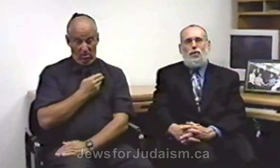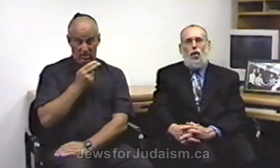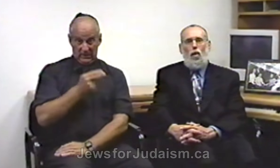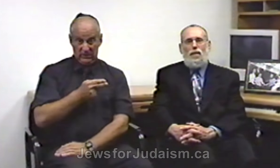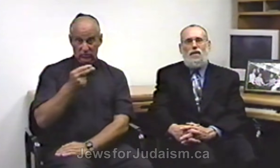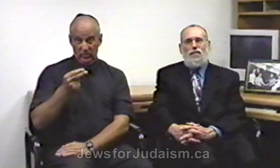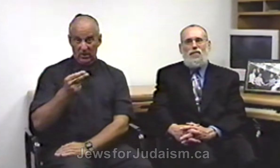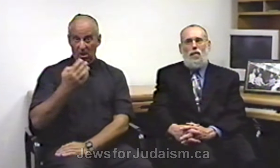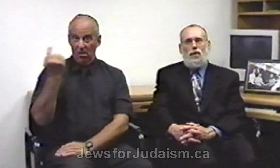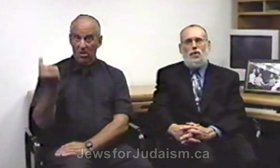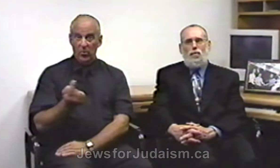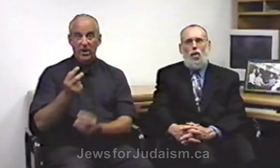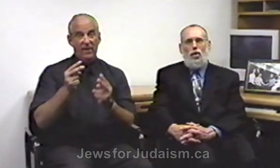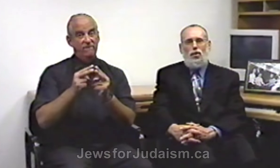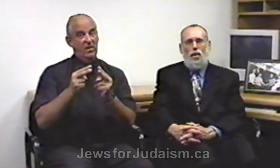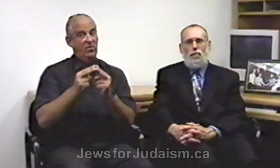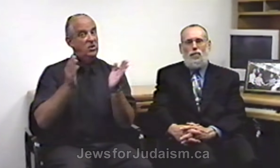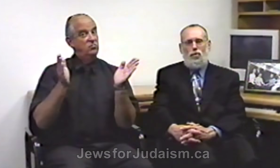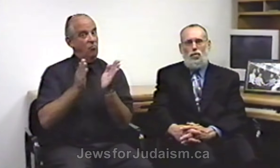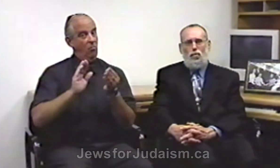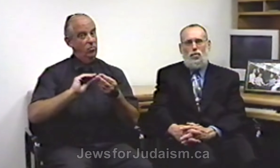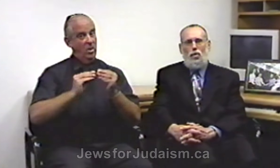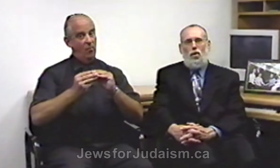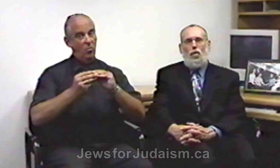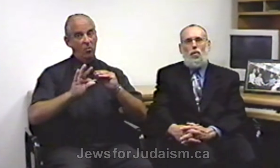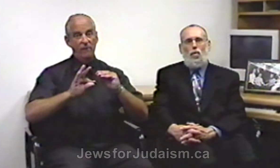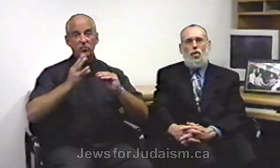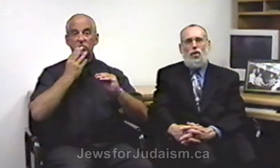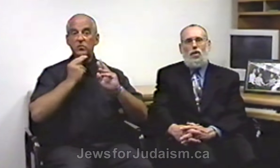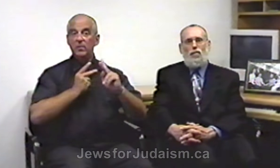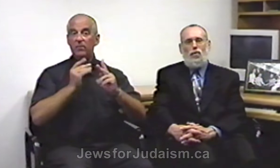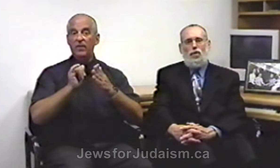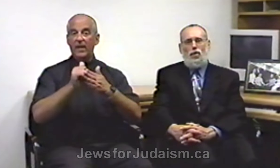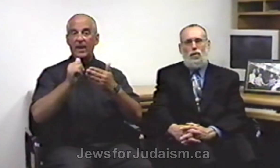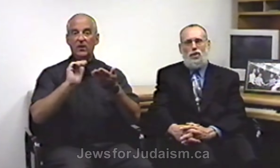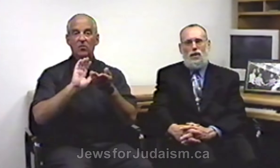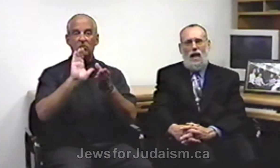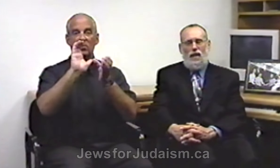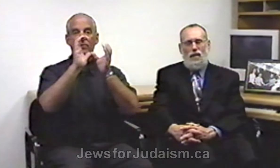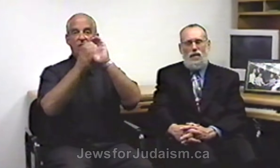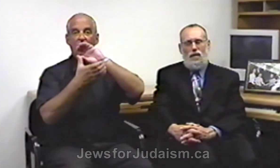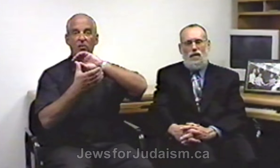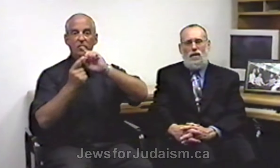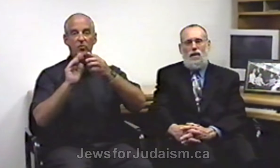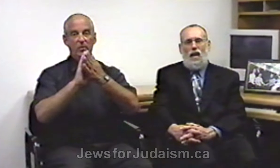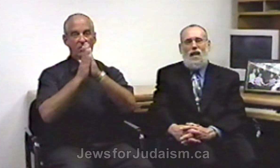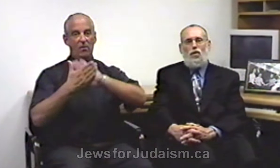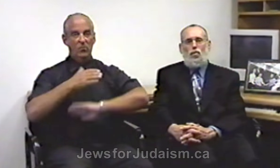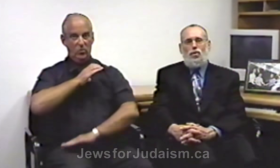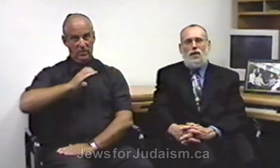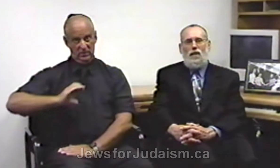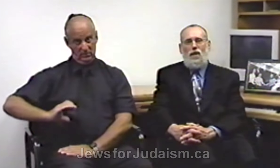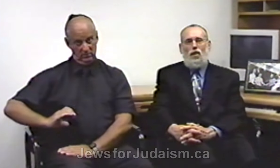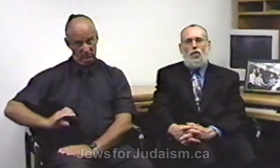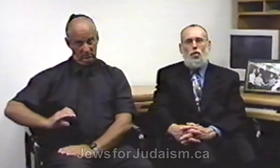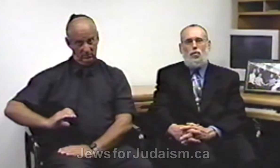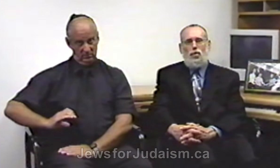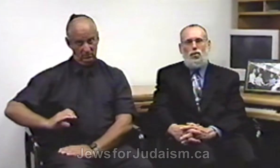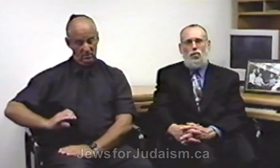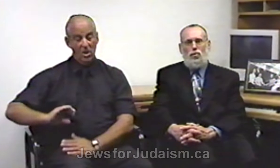was always a very small number of Jews who were converted to Christianity and usually those were Jews